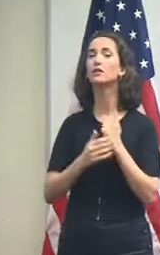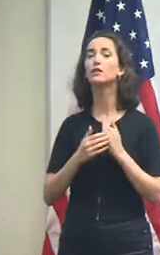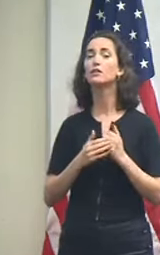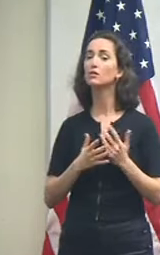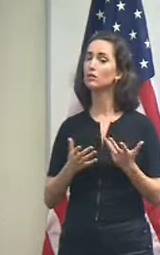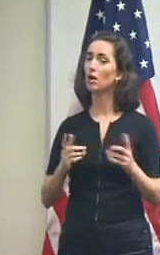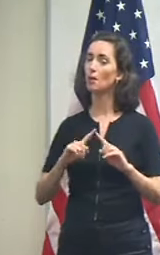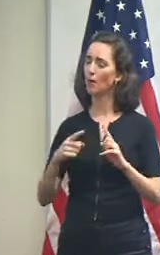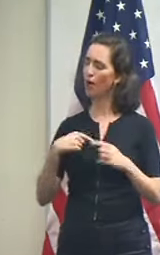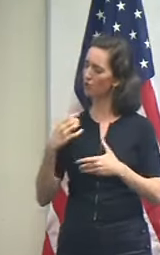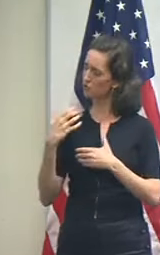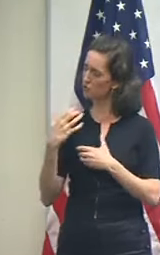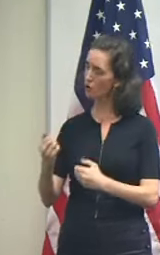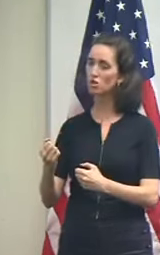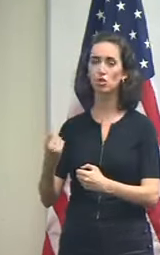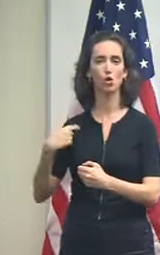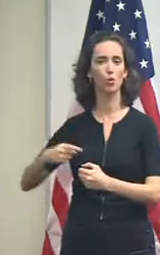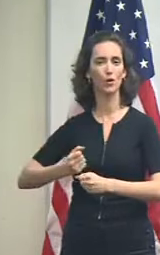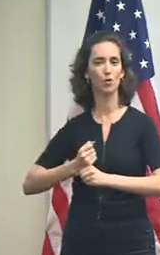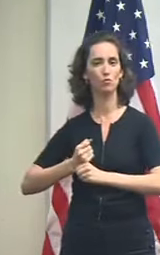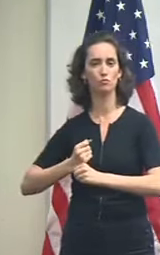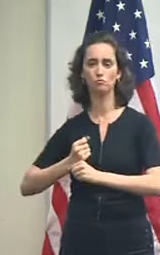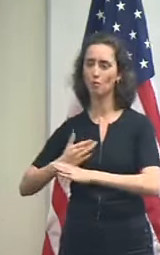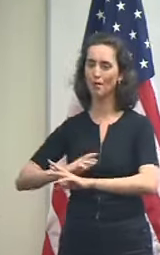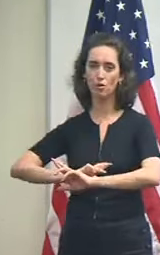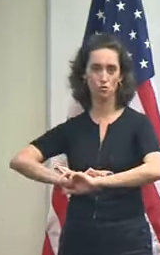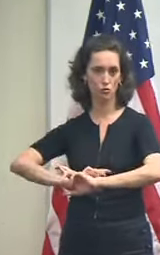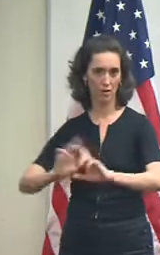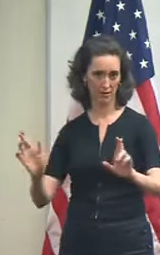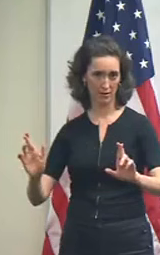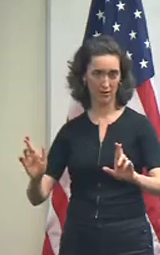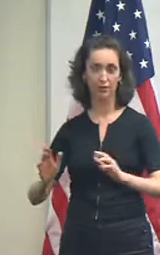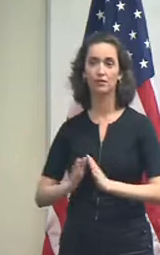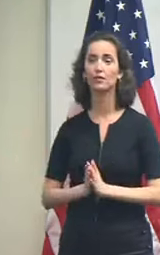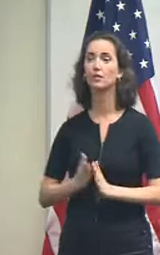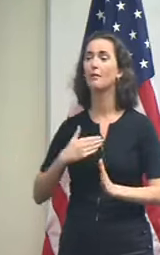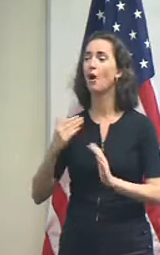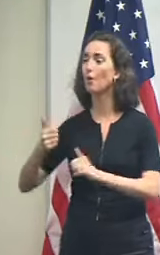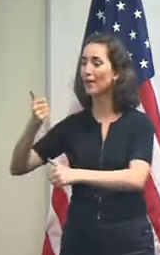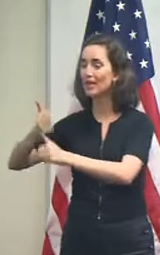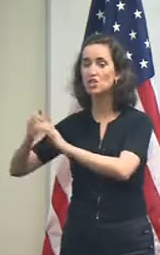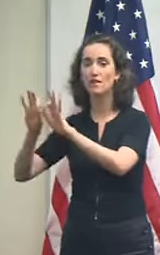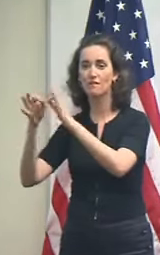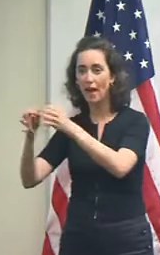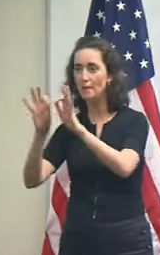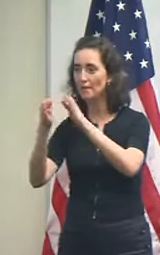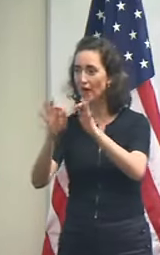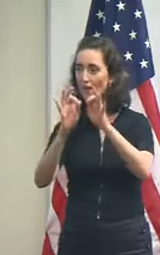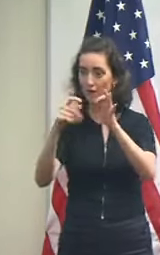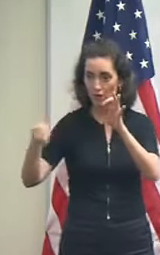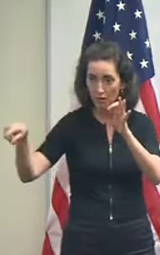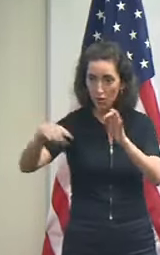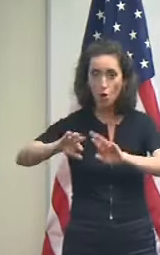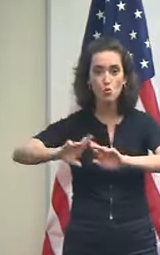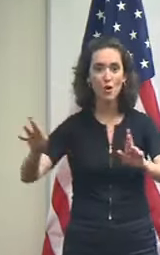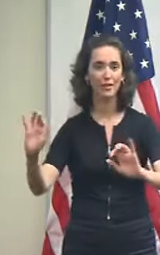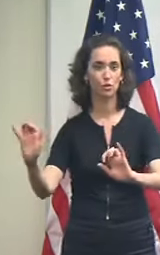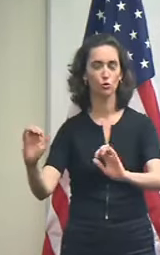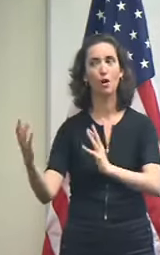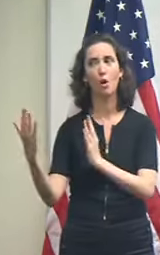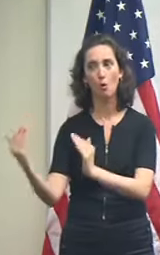prepared for this storm. I do hope that all the individual families out there are prepared as well.